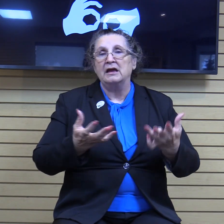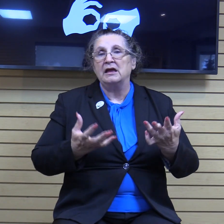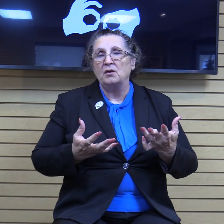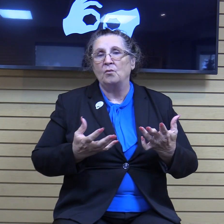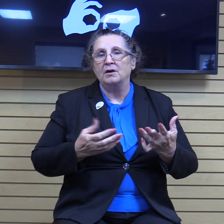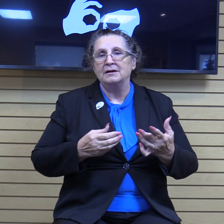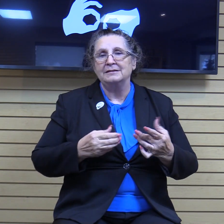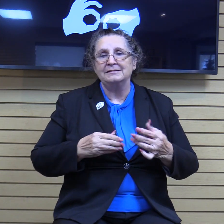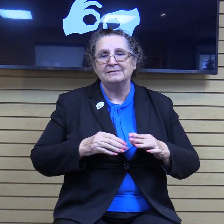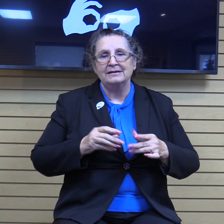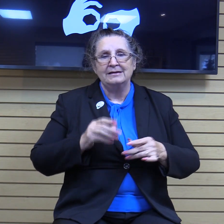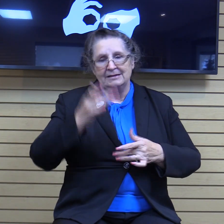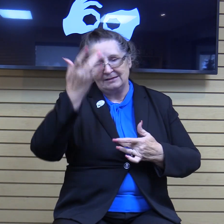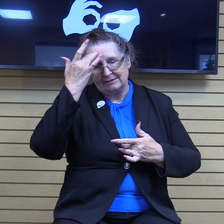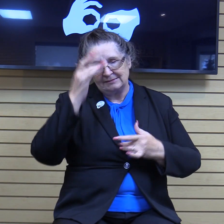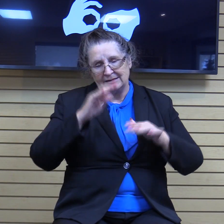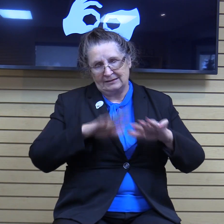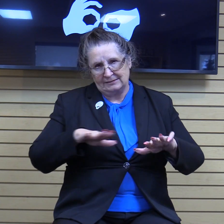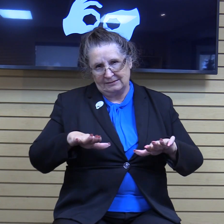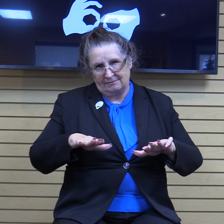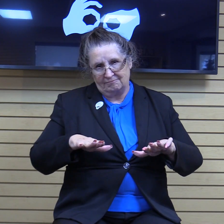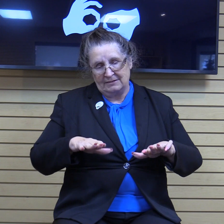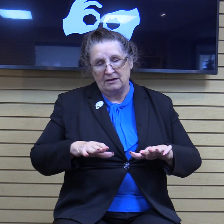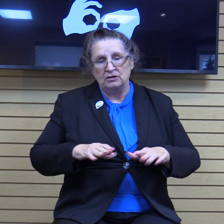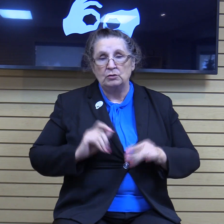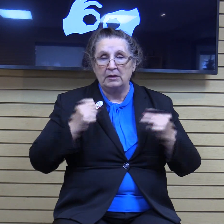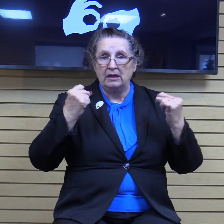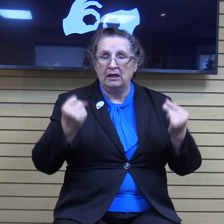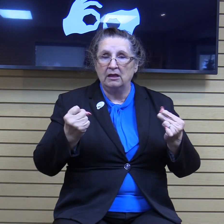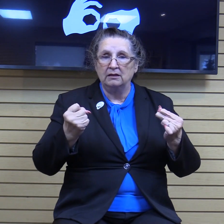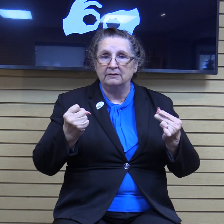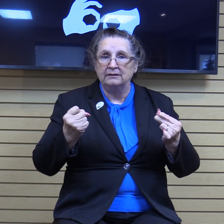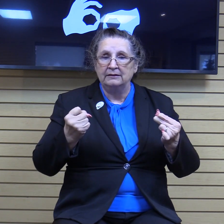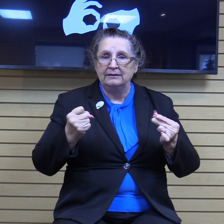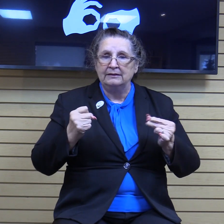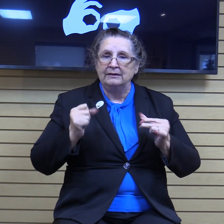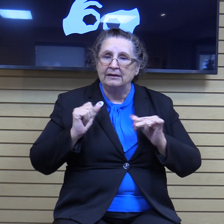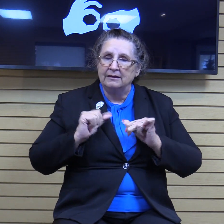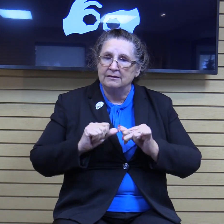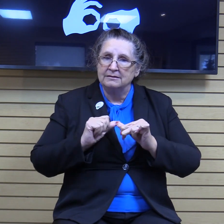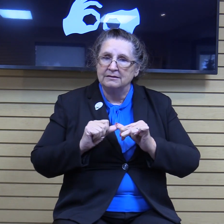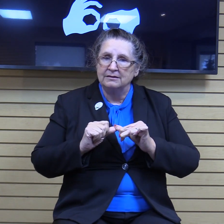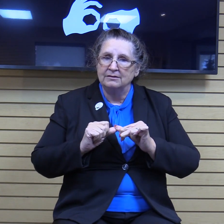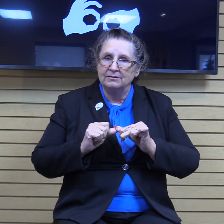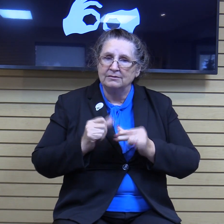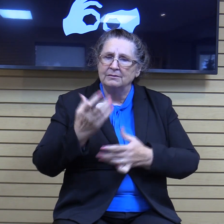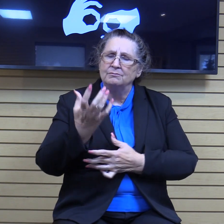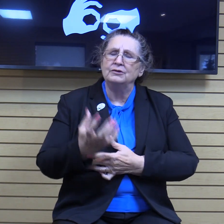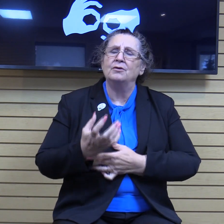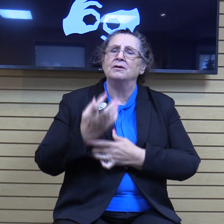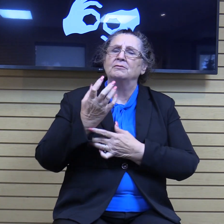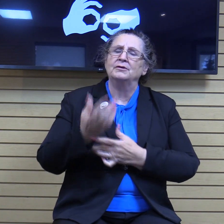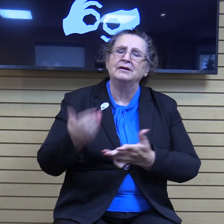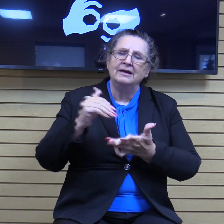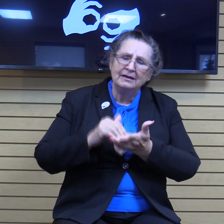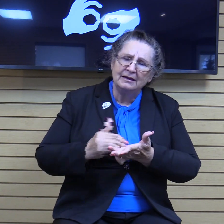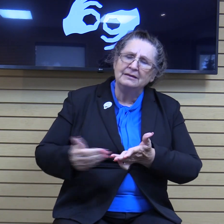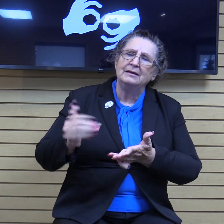sick kid to be healed. And he continues intensely, again, that imploring over and over, Lord,